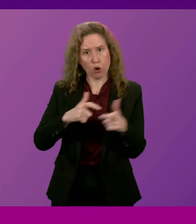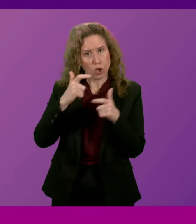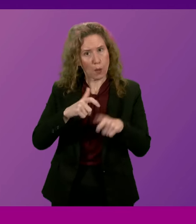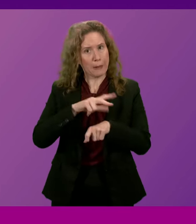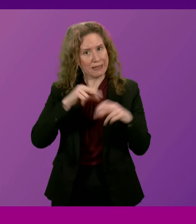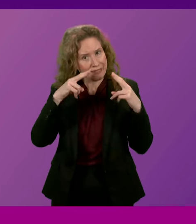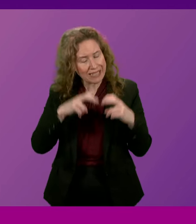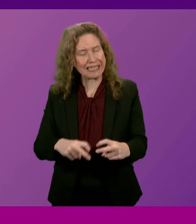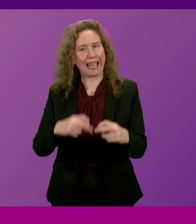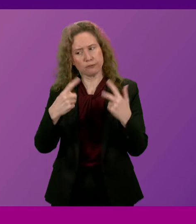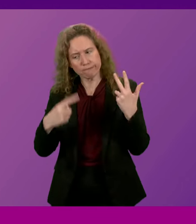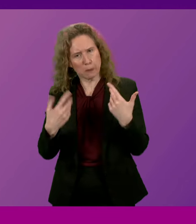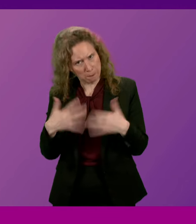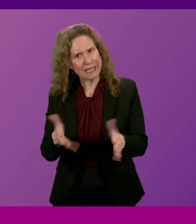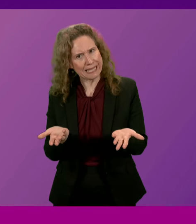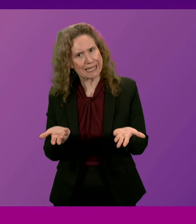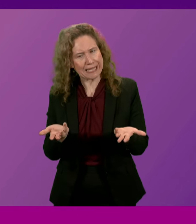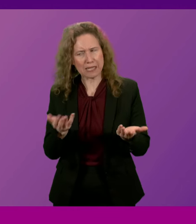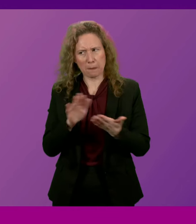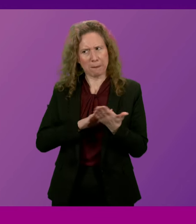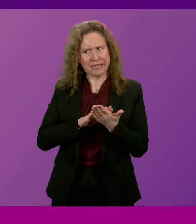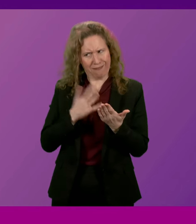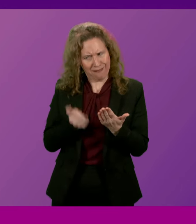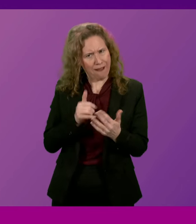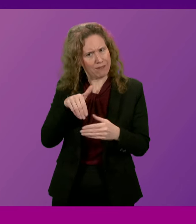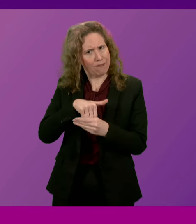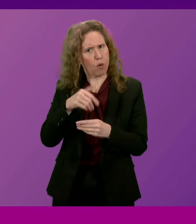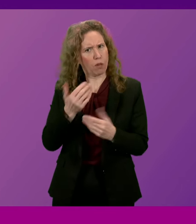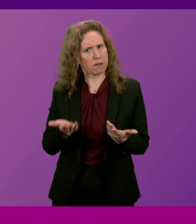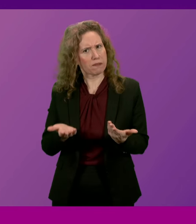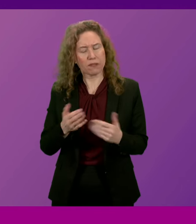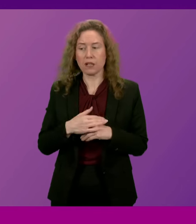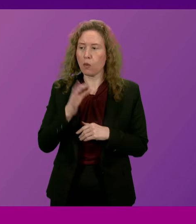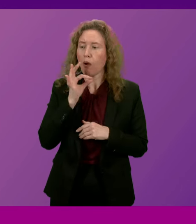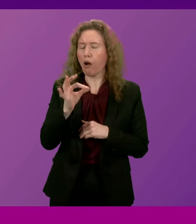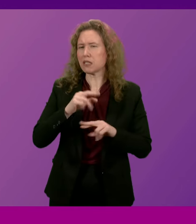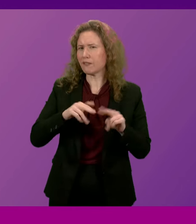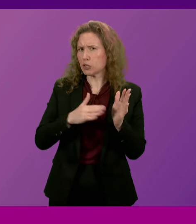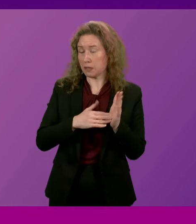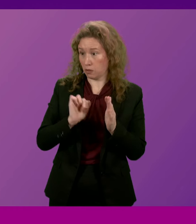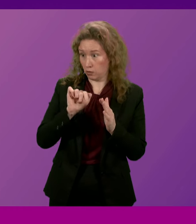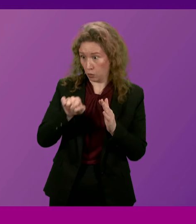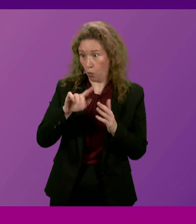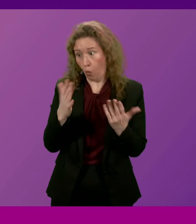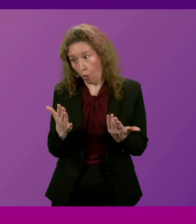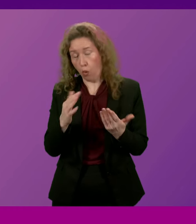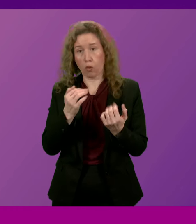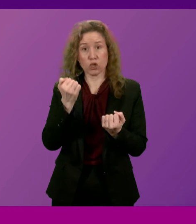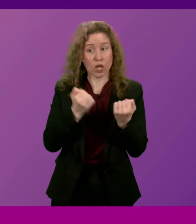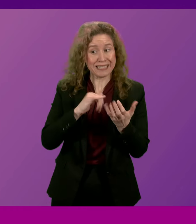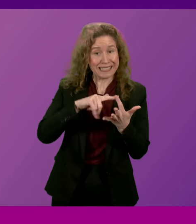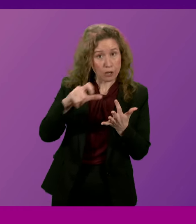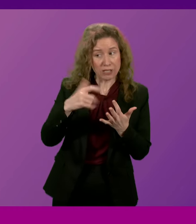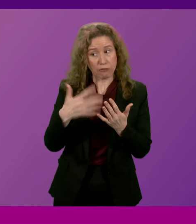in his own constituency. So can I ask the First Minister if he or his Justice Secretary have spoken